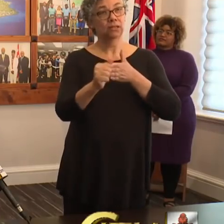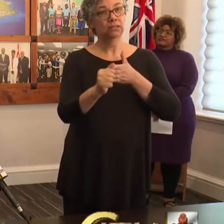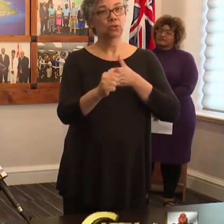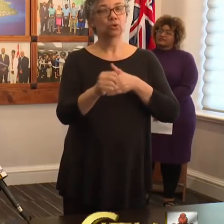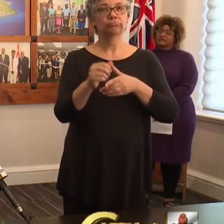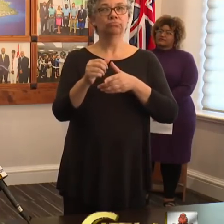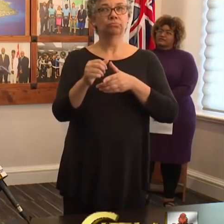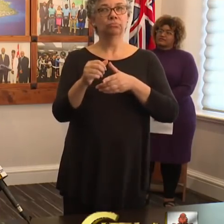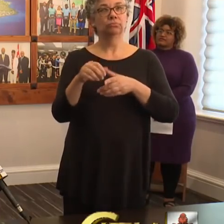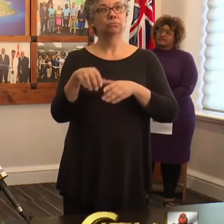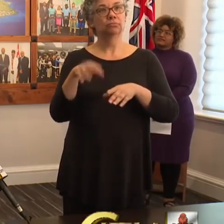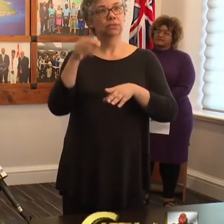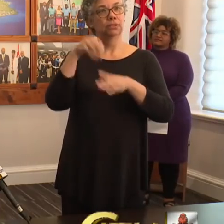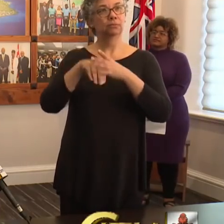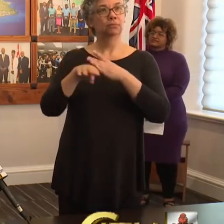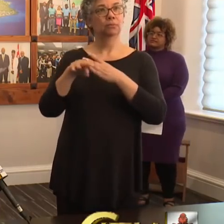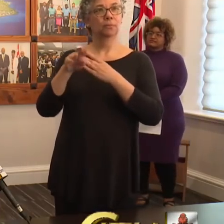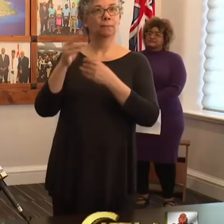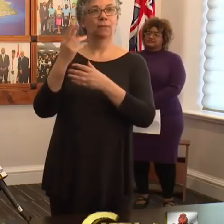months.